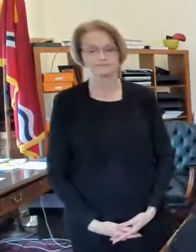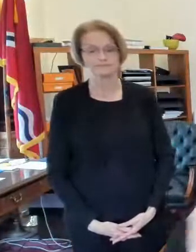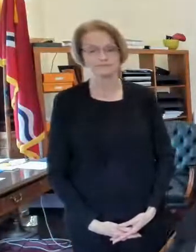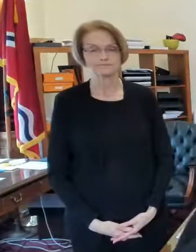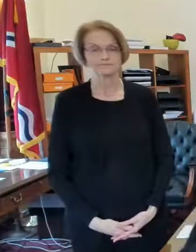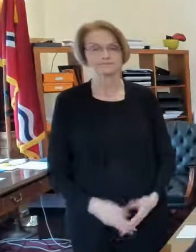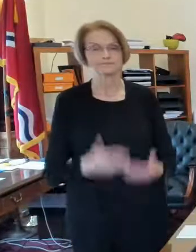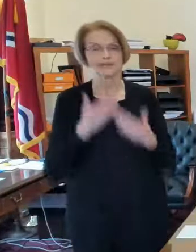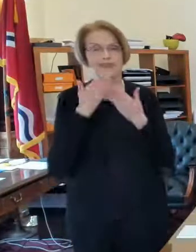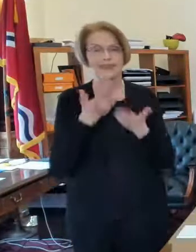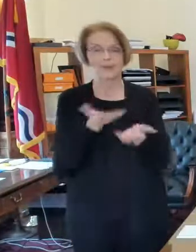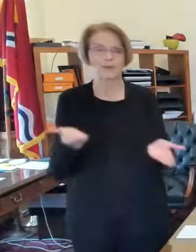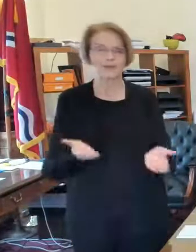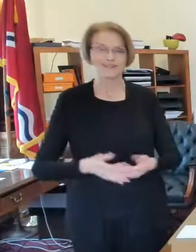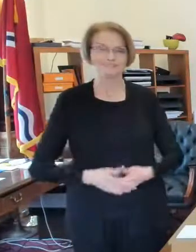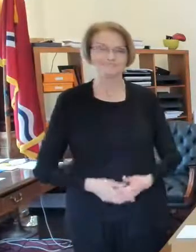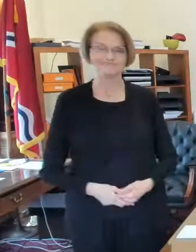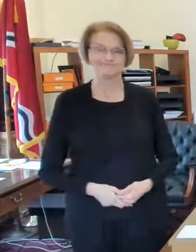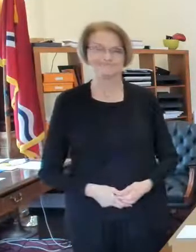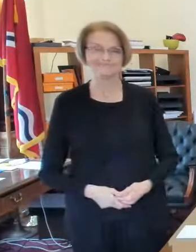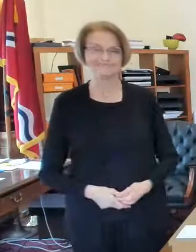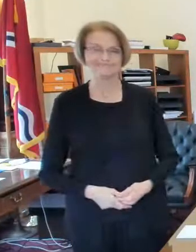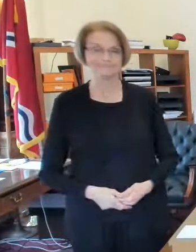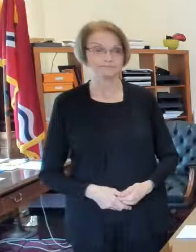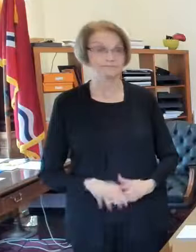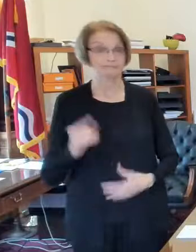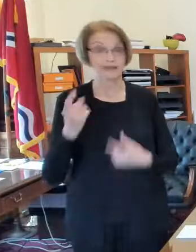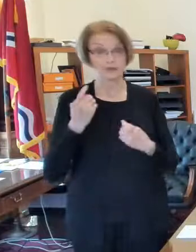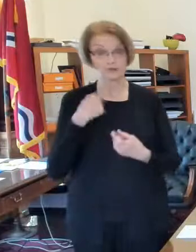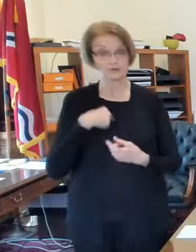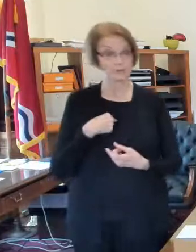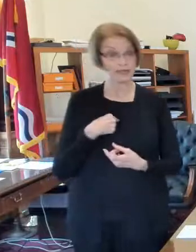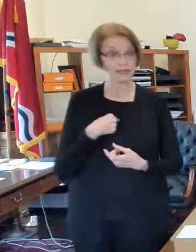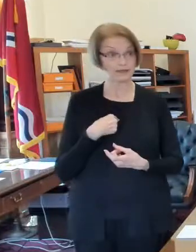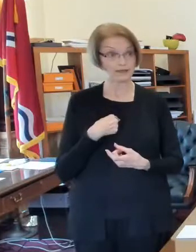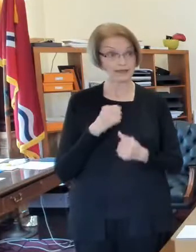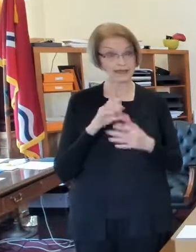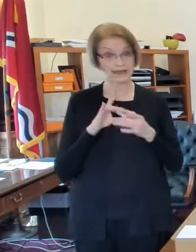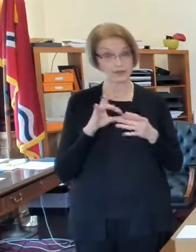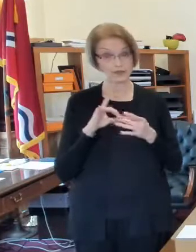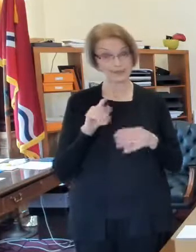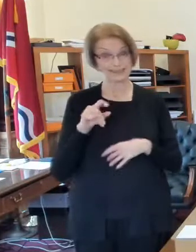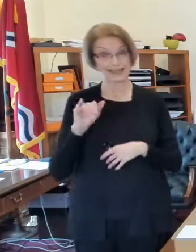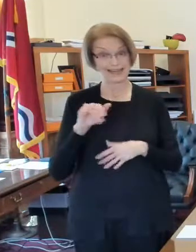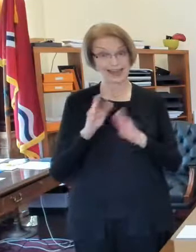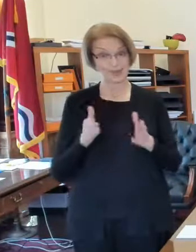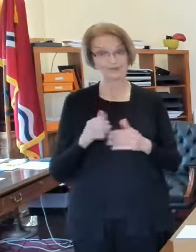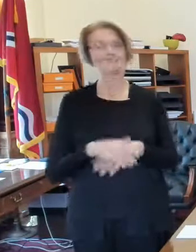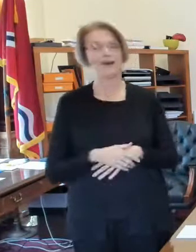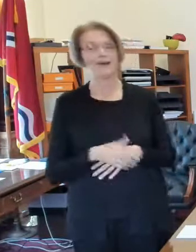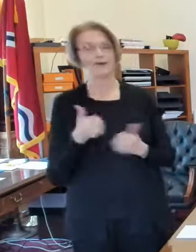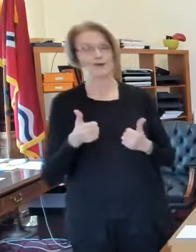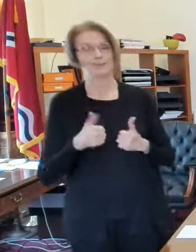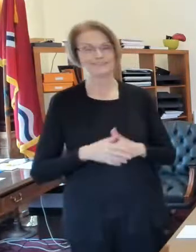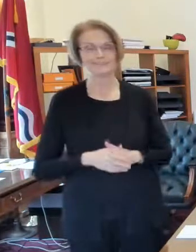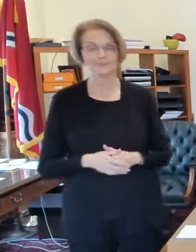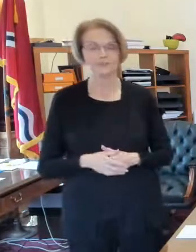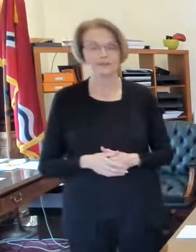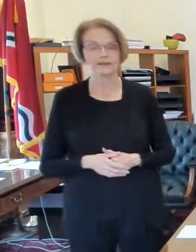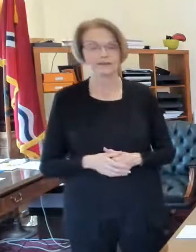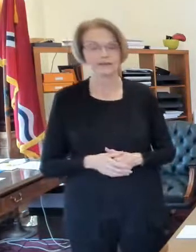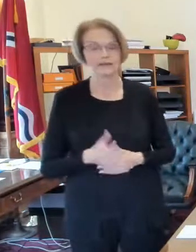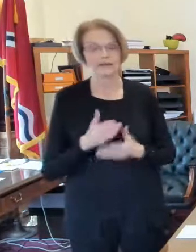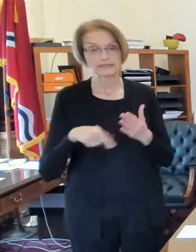so thank you all you have any questions for me or can i talk about tiny houses okay good so